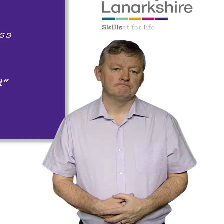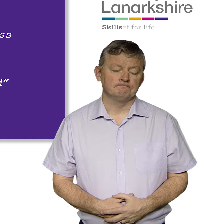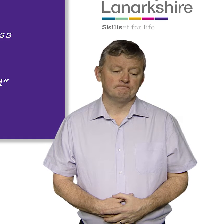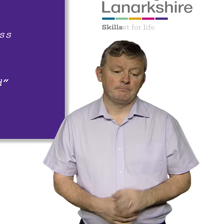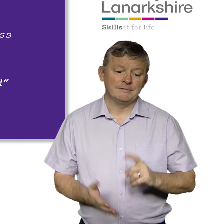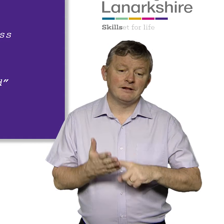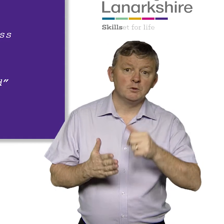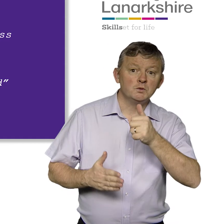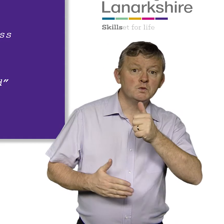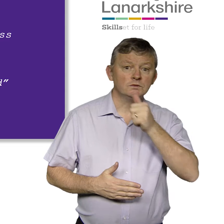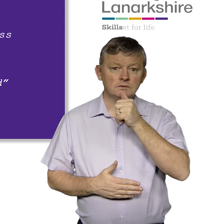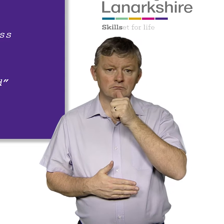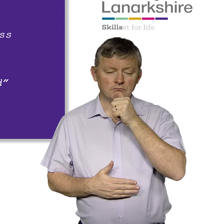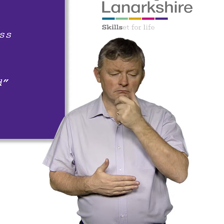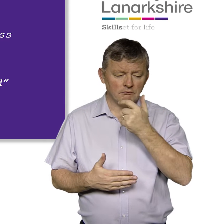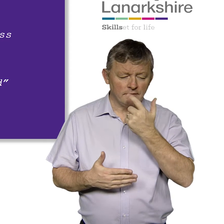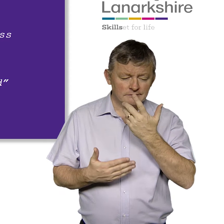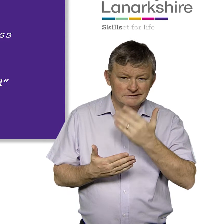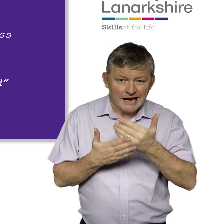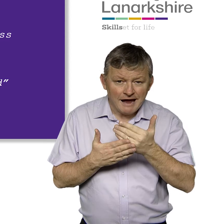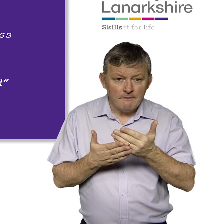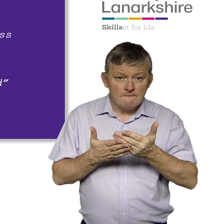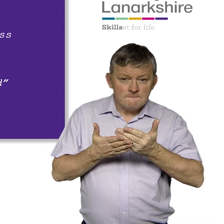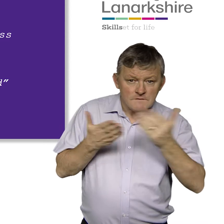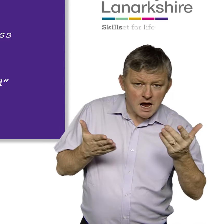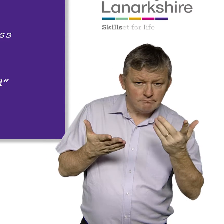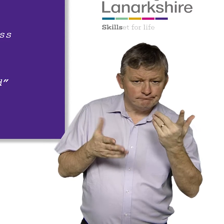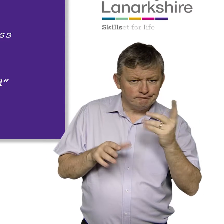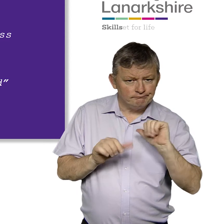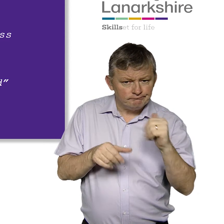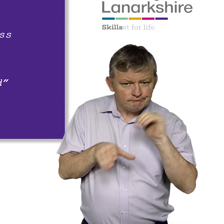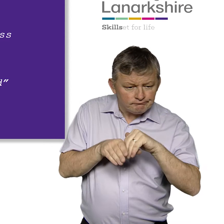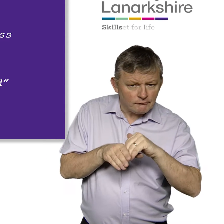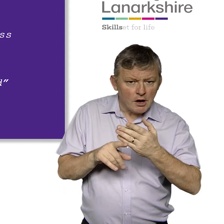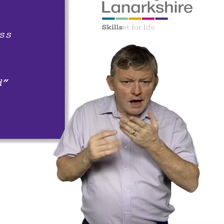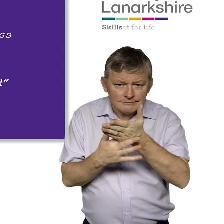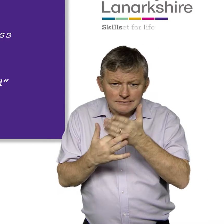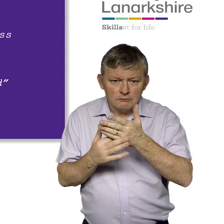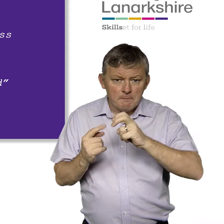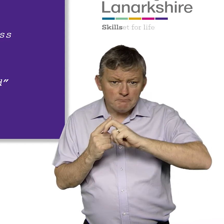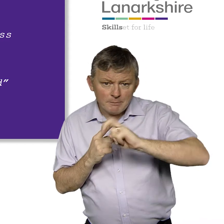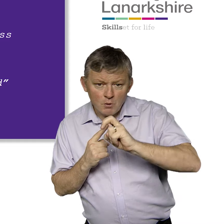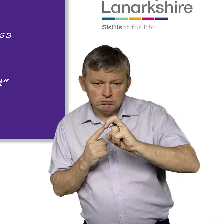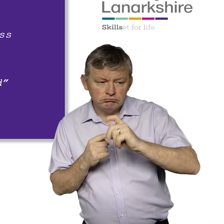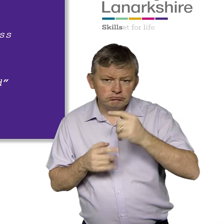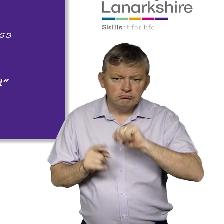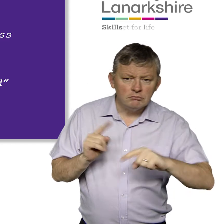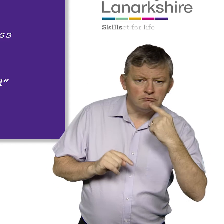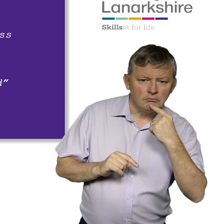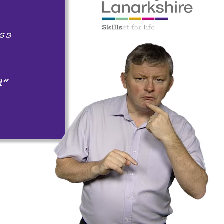BSL users will have safe, fair and inclusive access to public transport and the systems that support all transport